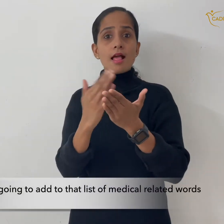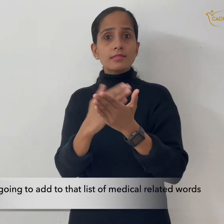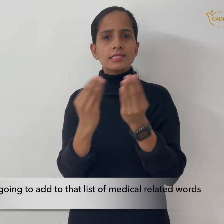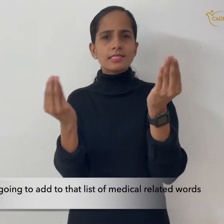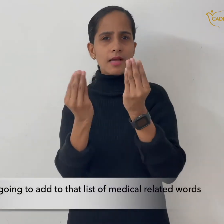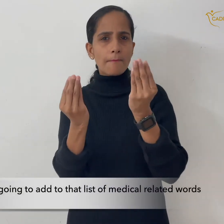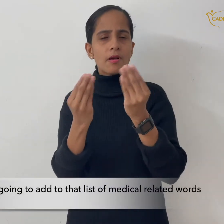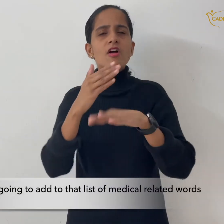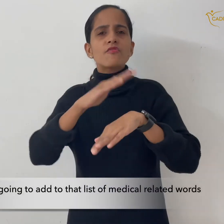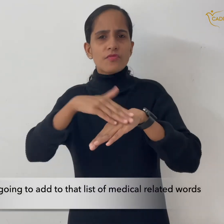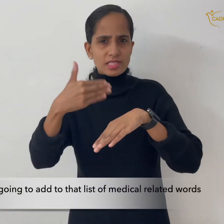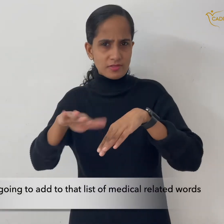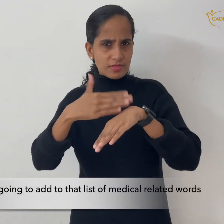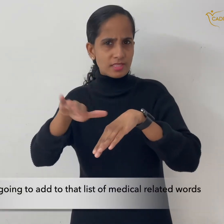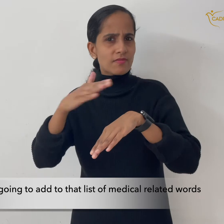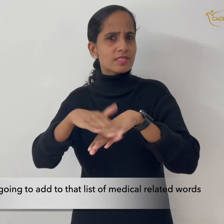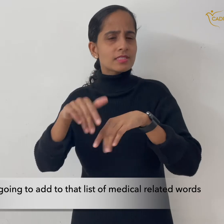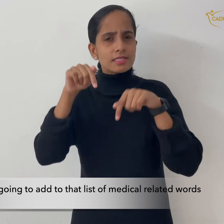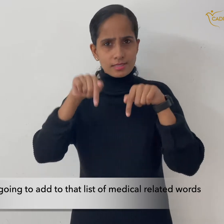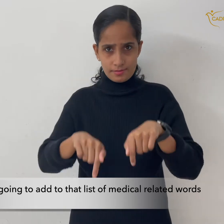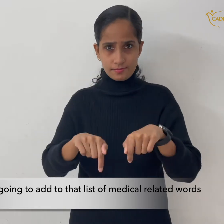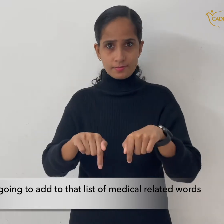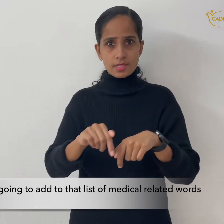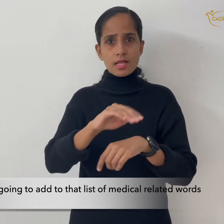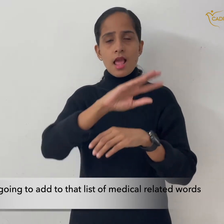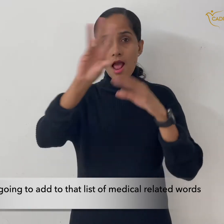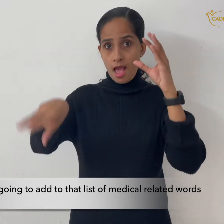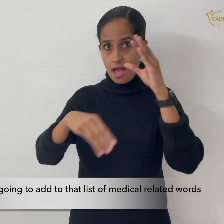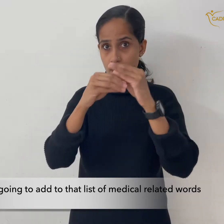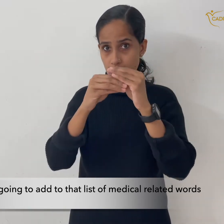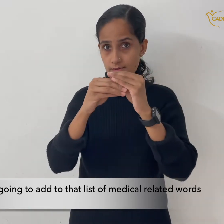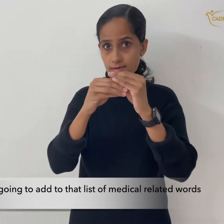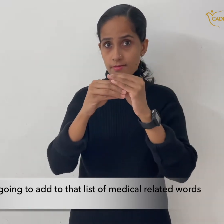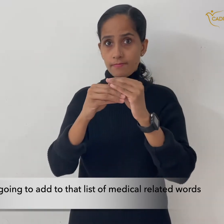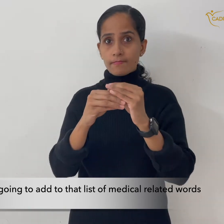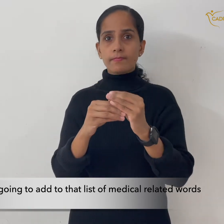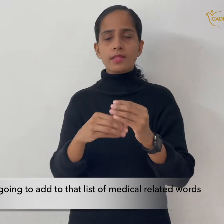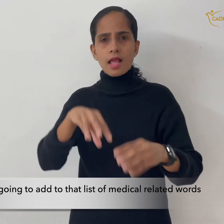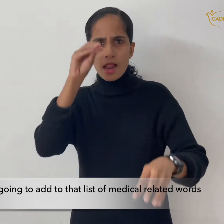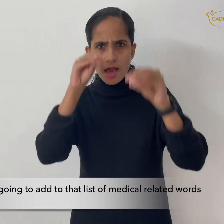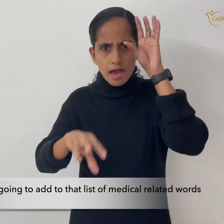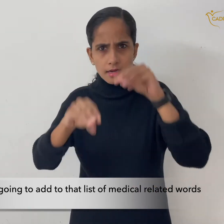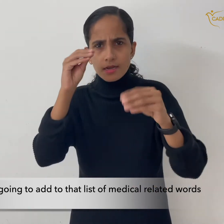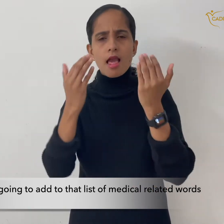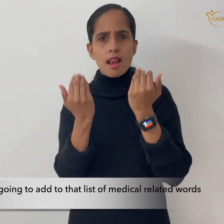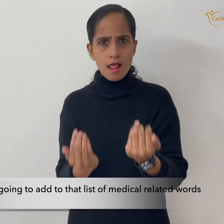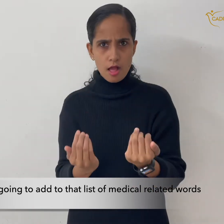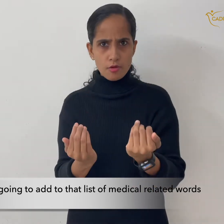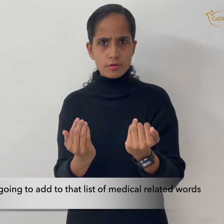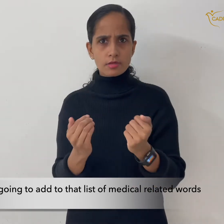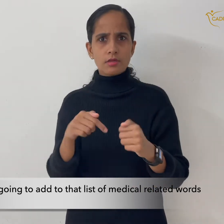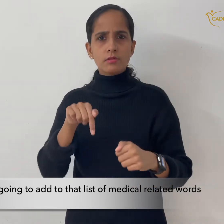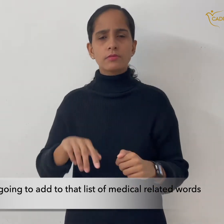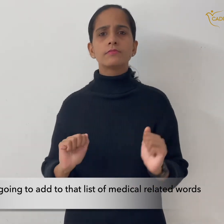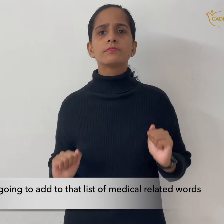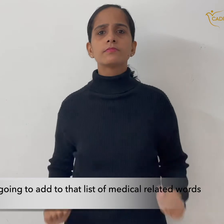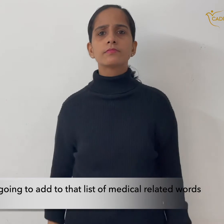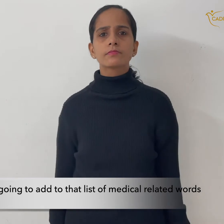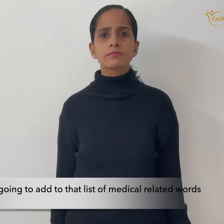this and now we are going to add to that list of medical related words the